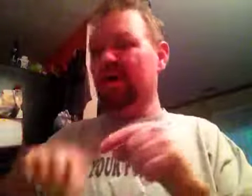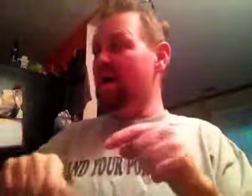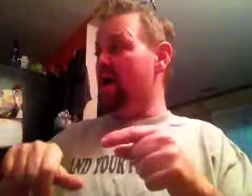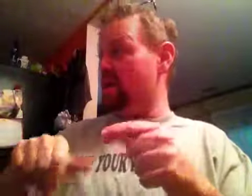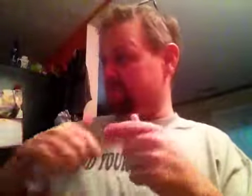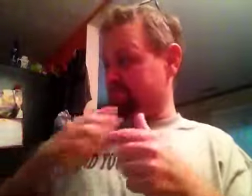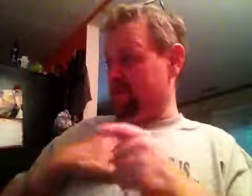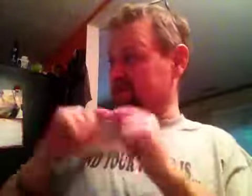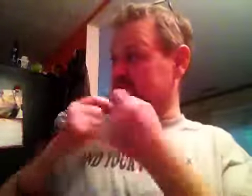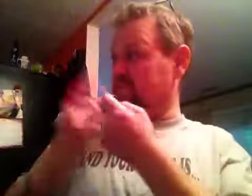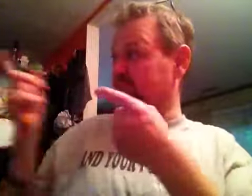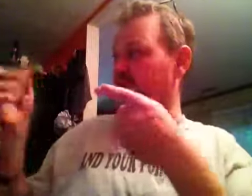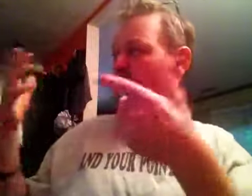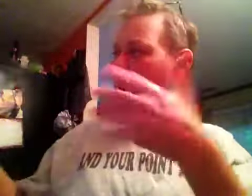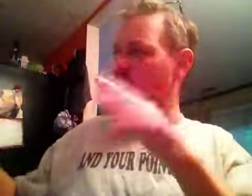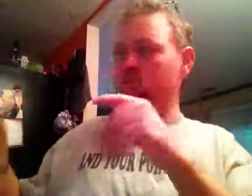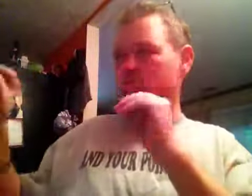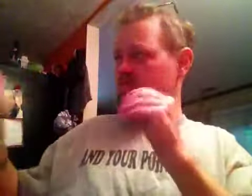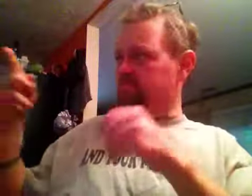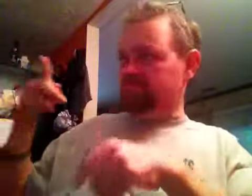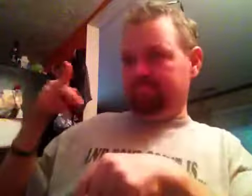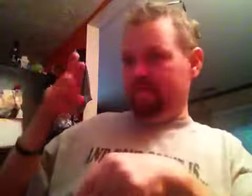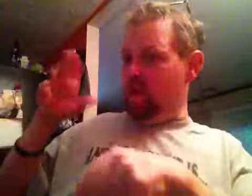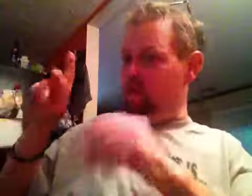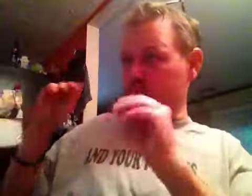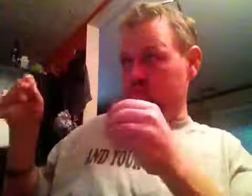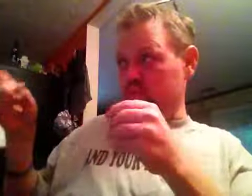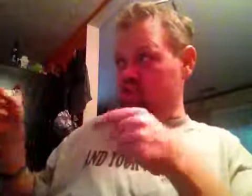that's business as usual player.